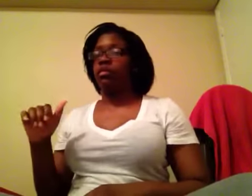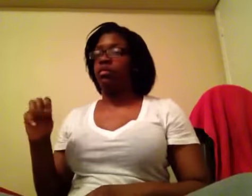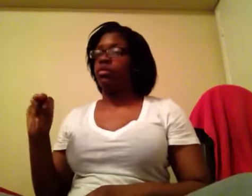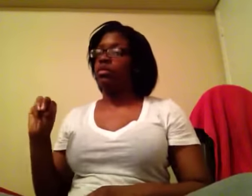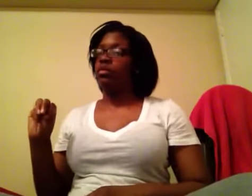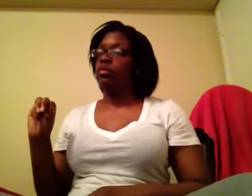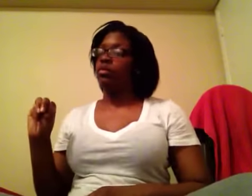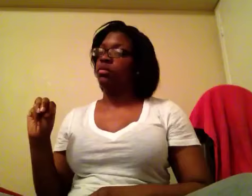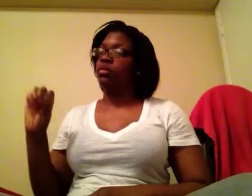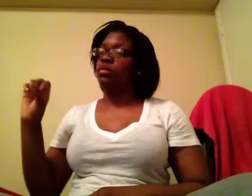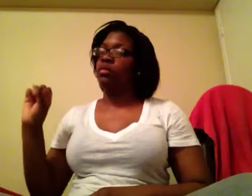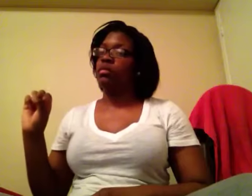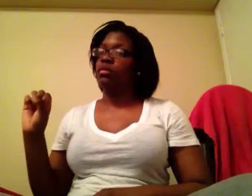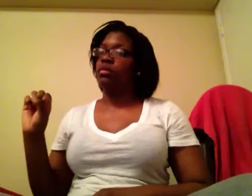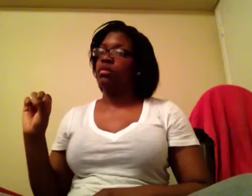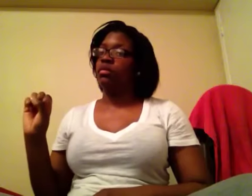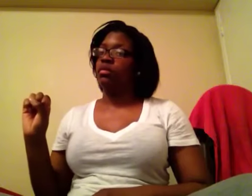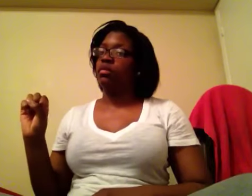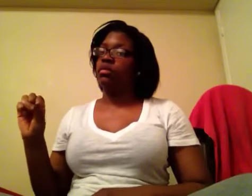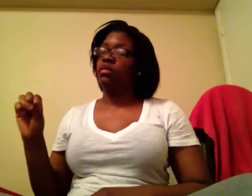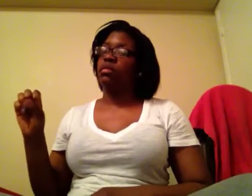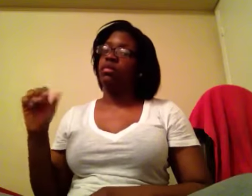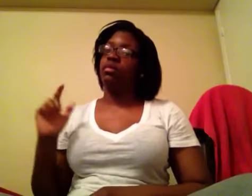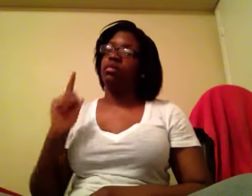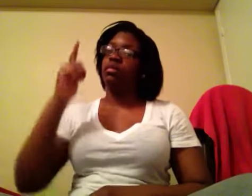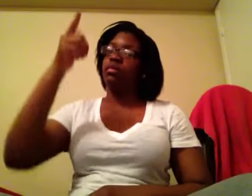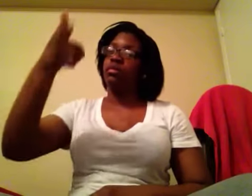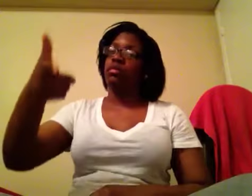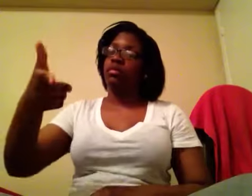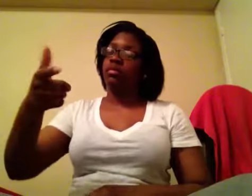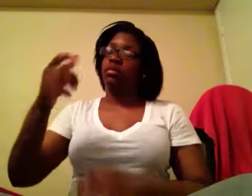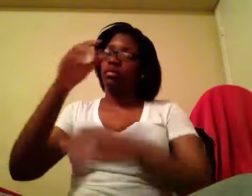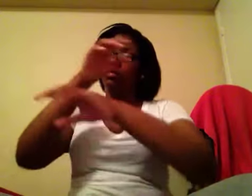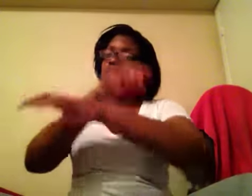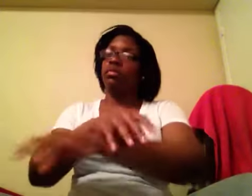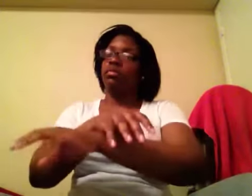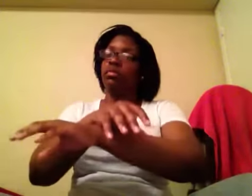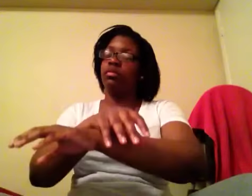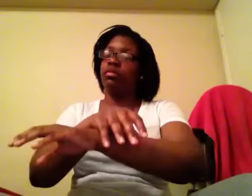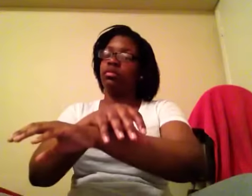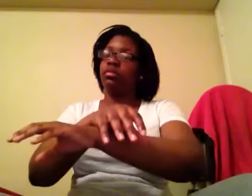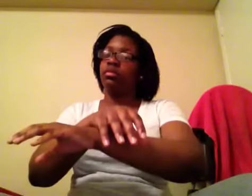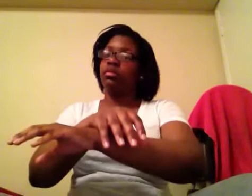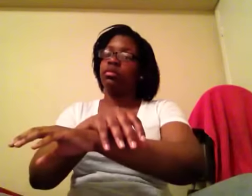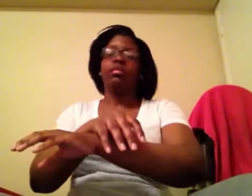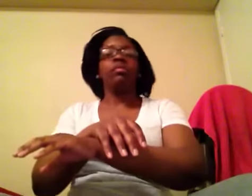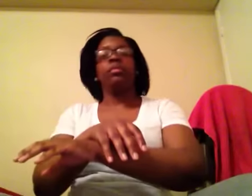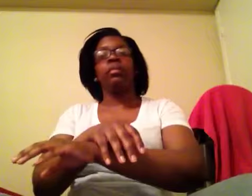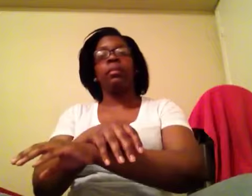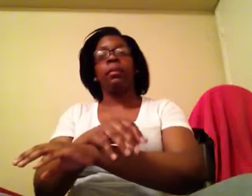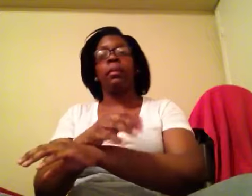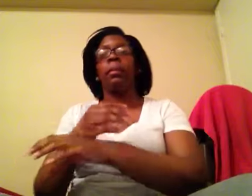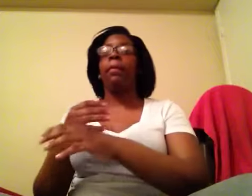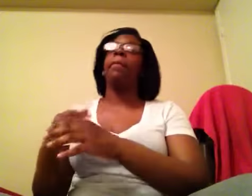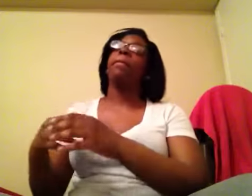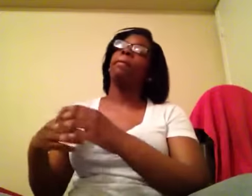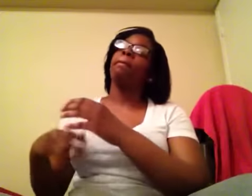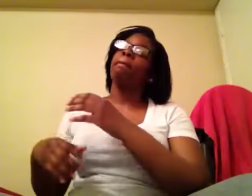spider screamed for help. Grandma Lucy said, that'll teach you not to mess with my Muffet. The spider learned its